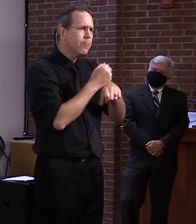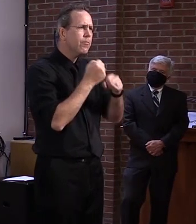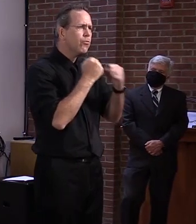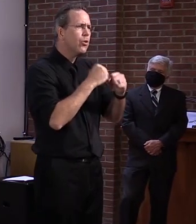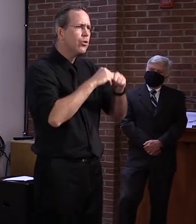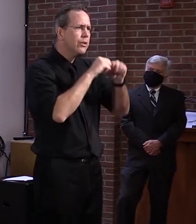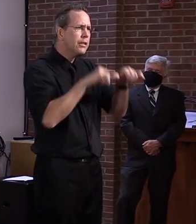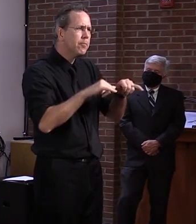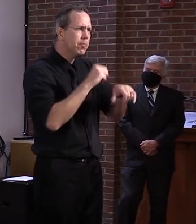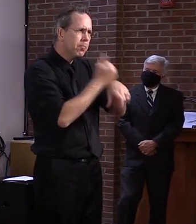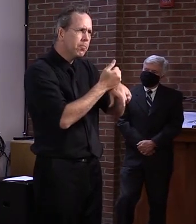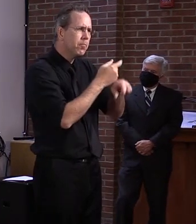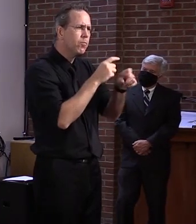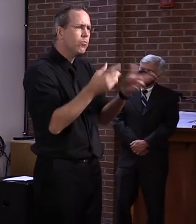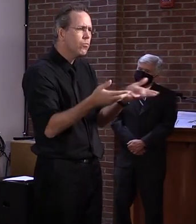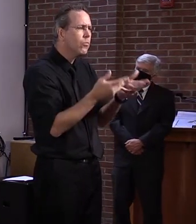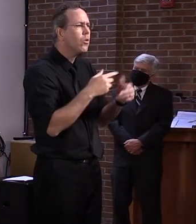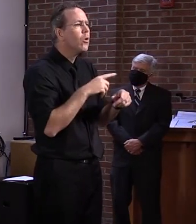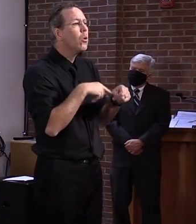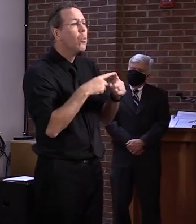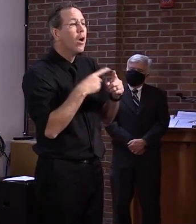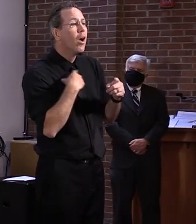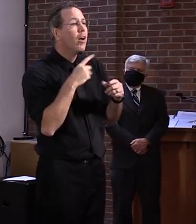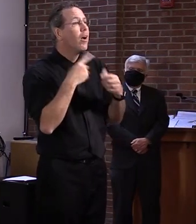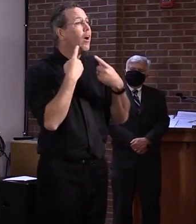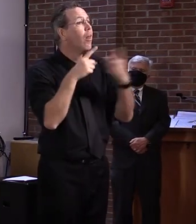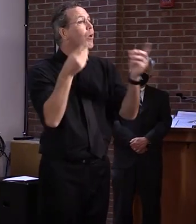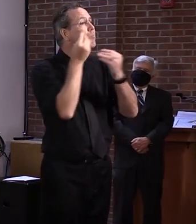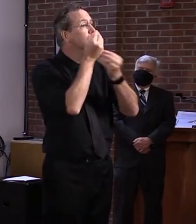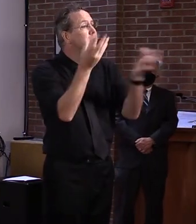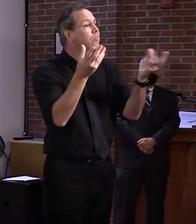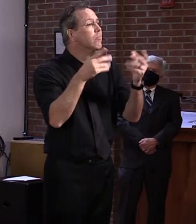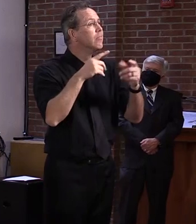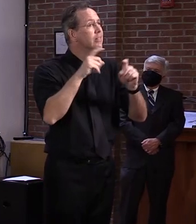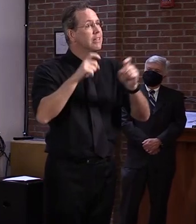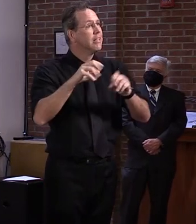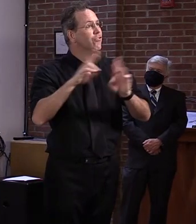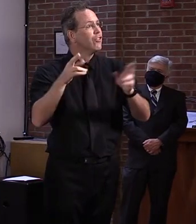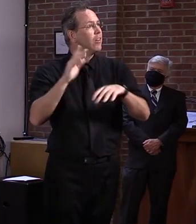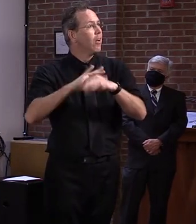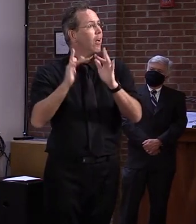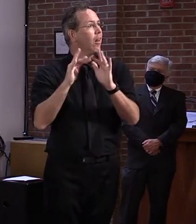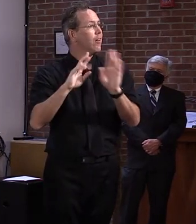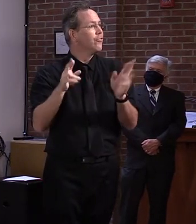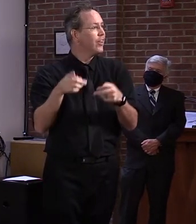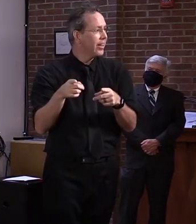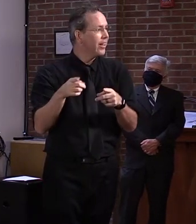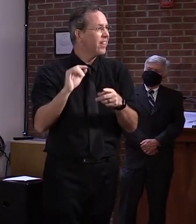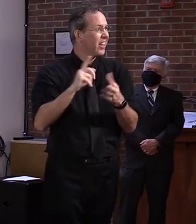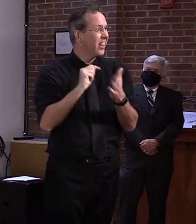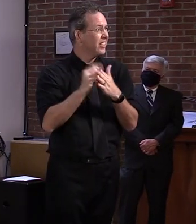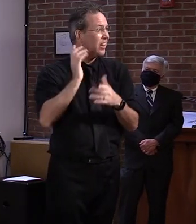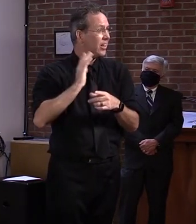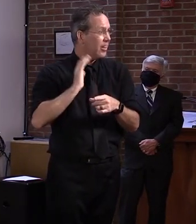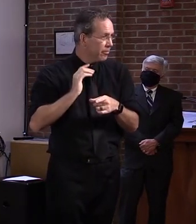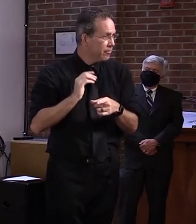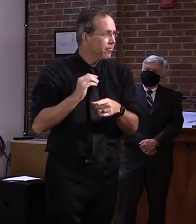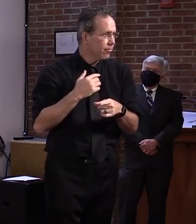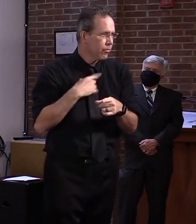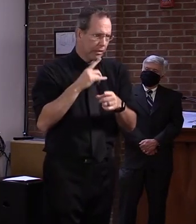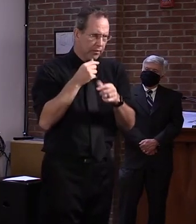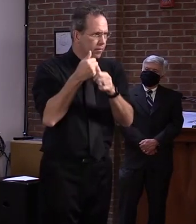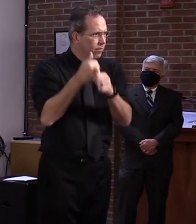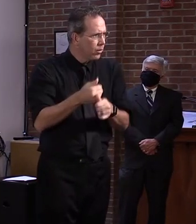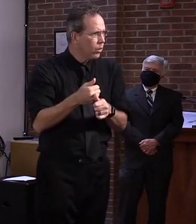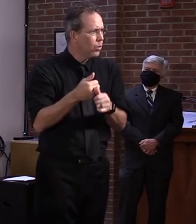um, this system, it was designed based on the actual, uh, curriculum that is in the